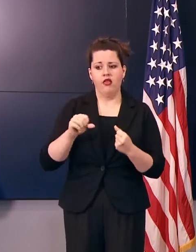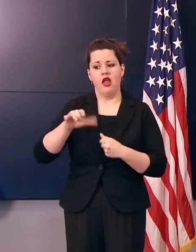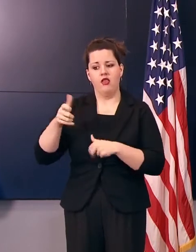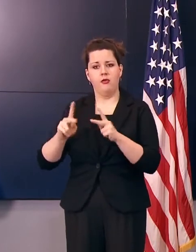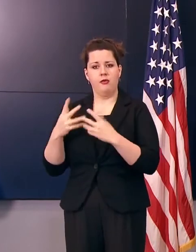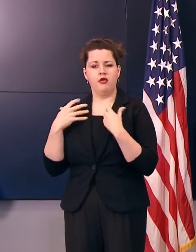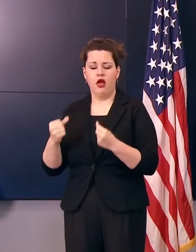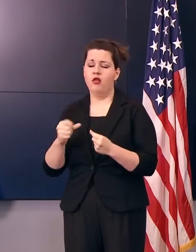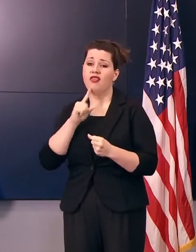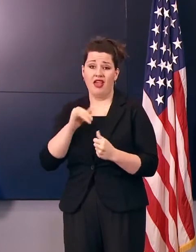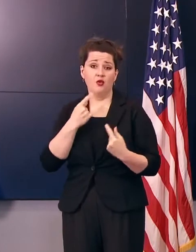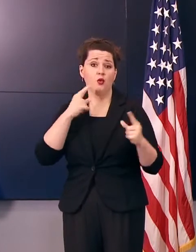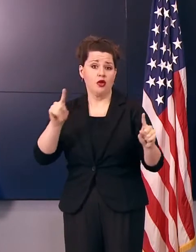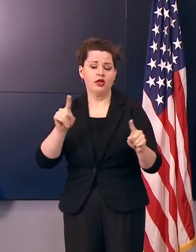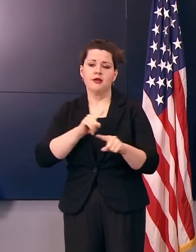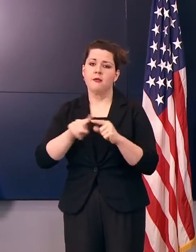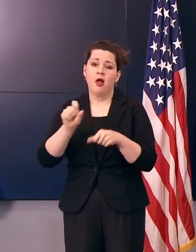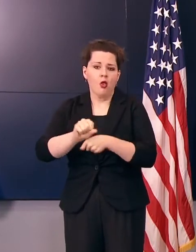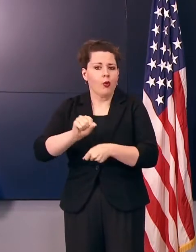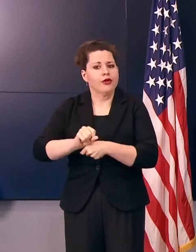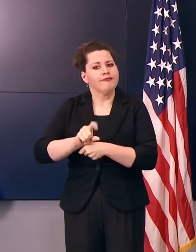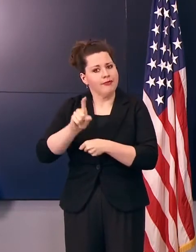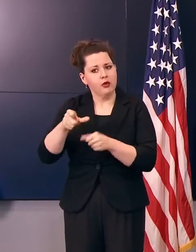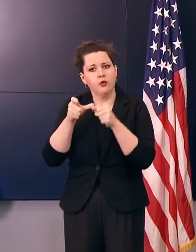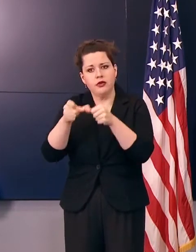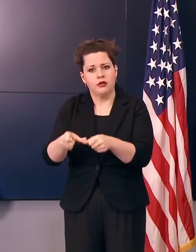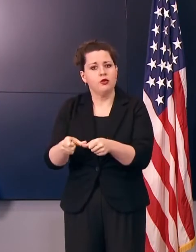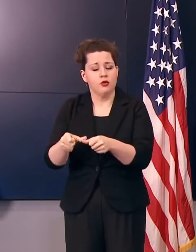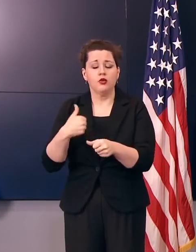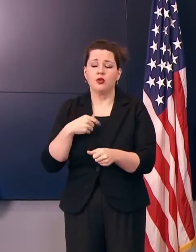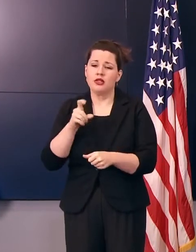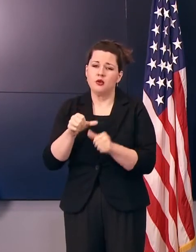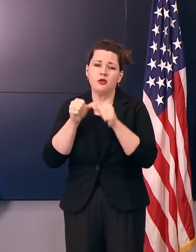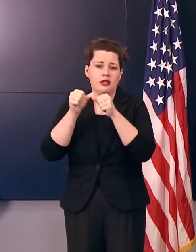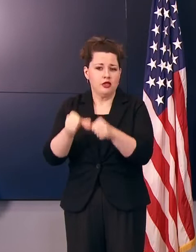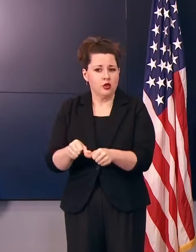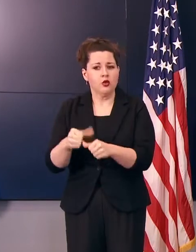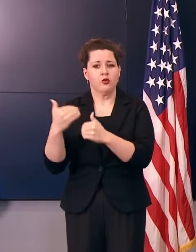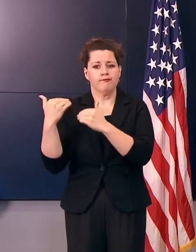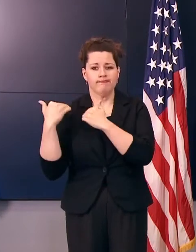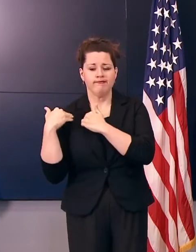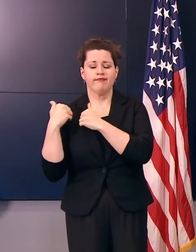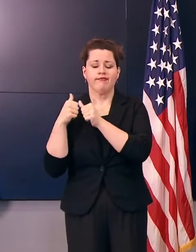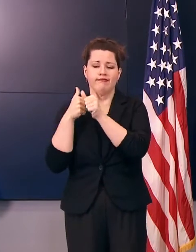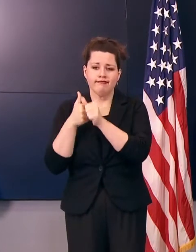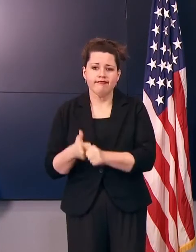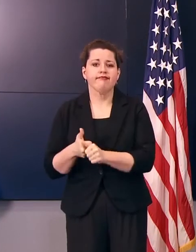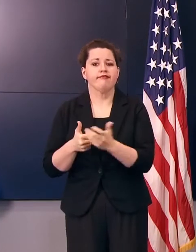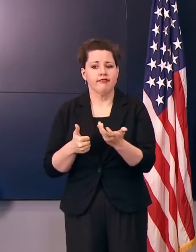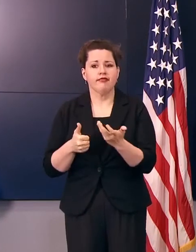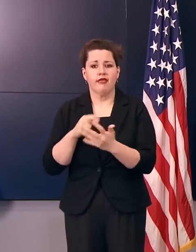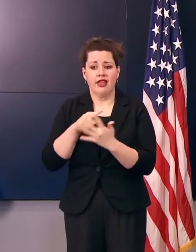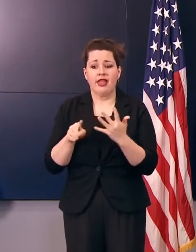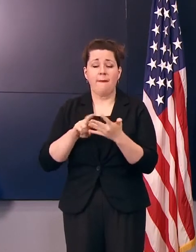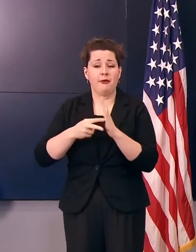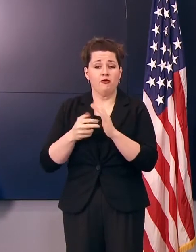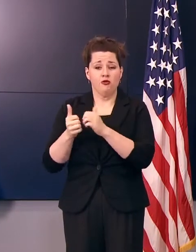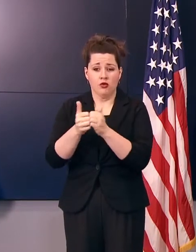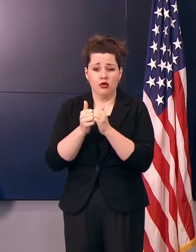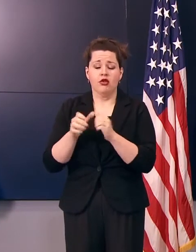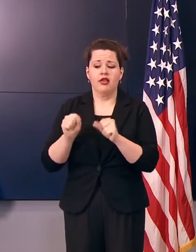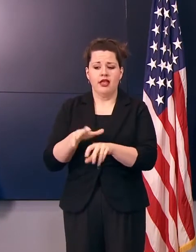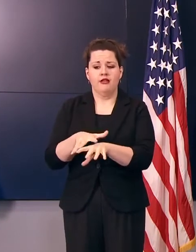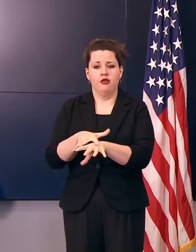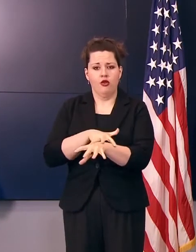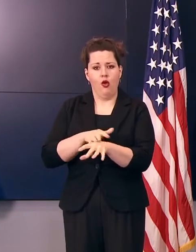working, but our work is not done. So I need you to continue to do your part so that together we can slow the spread of the virus and